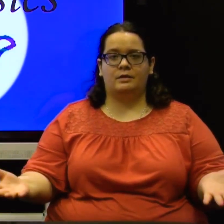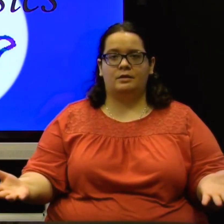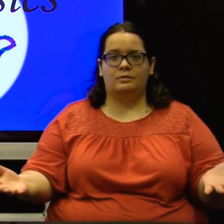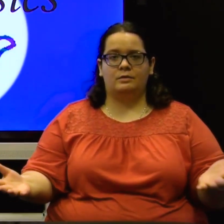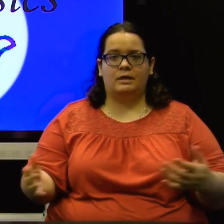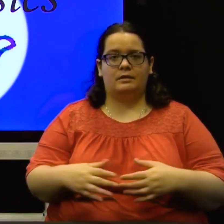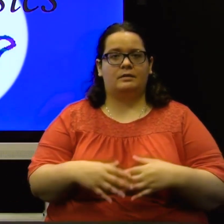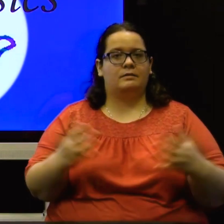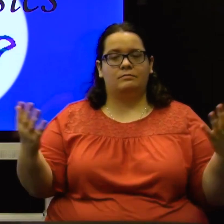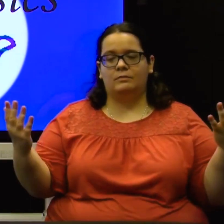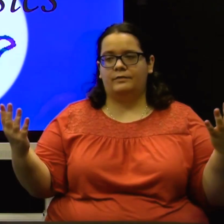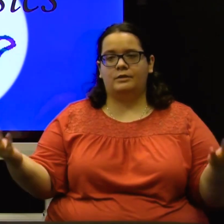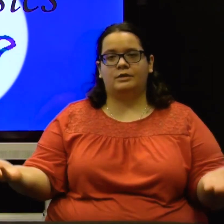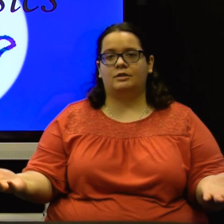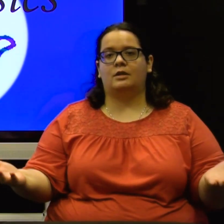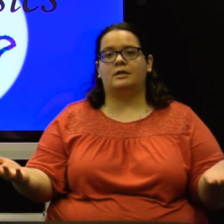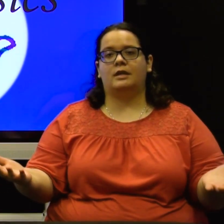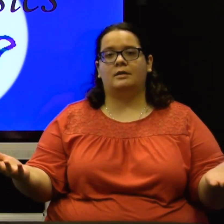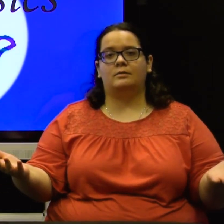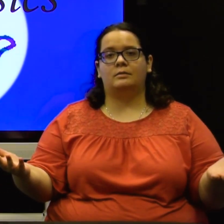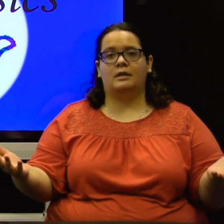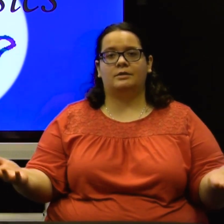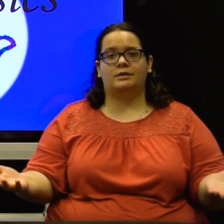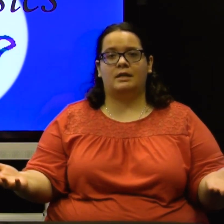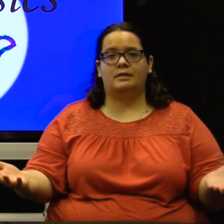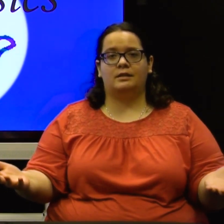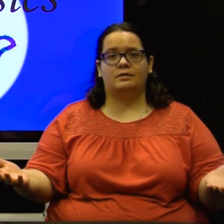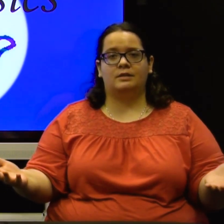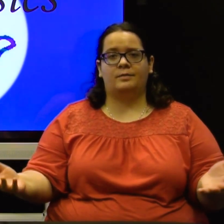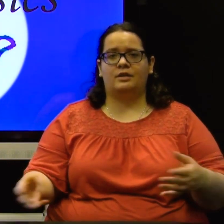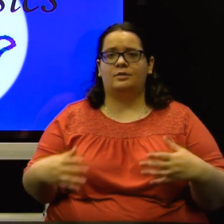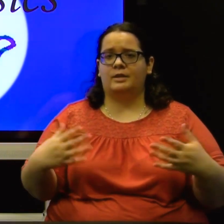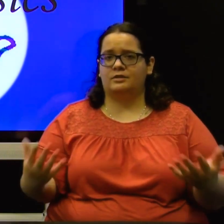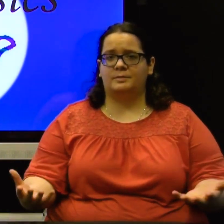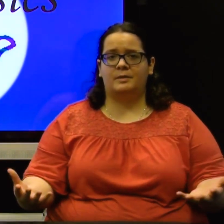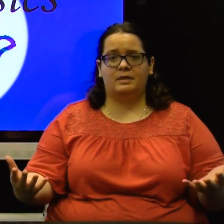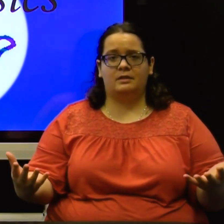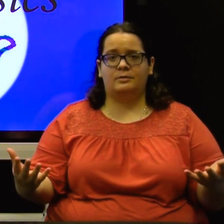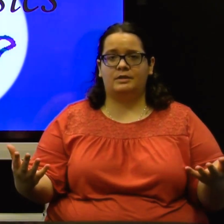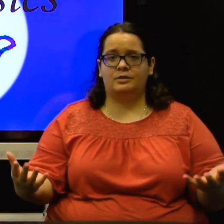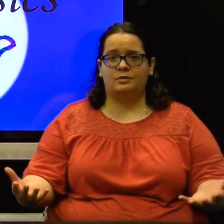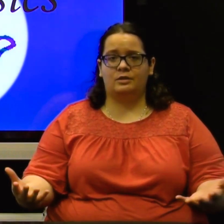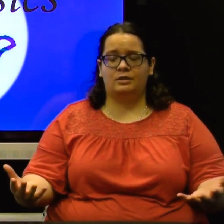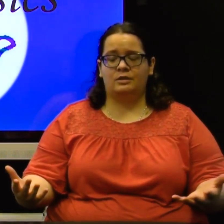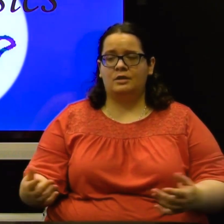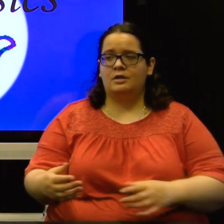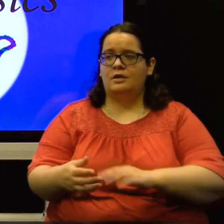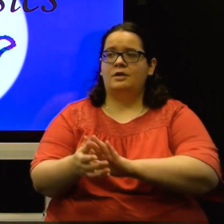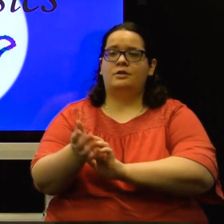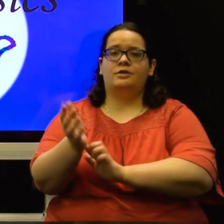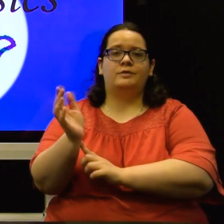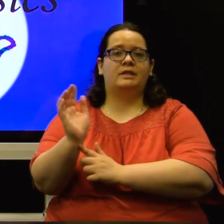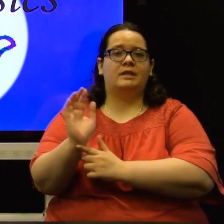new. Like if you just started out exercising or something, your muscles might be a little bit sore. You're using